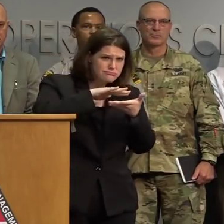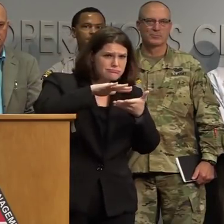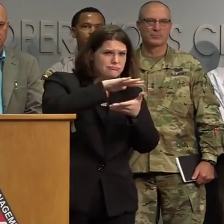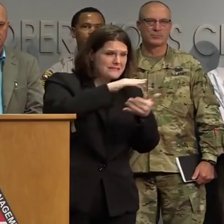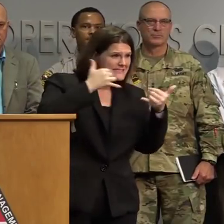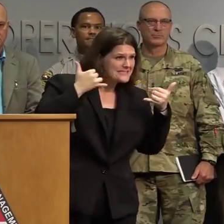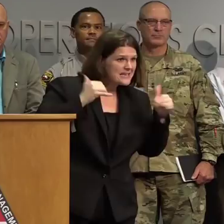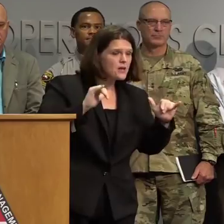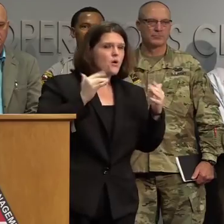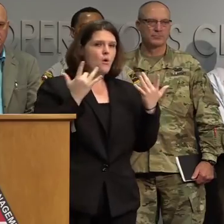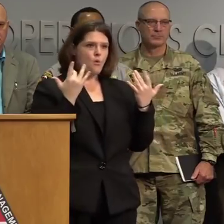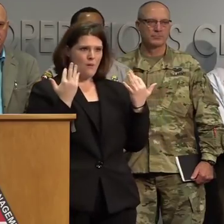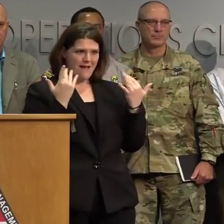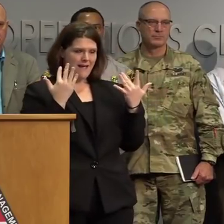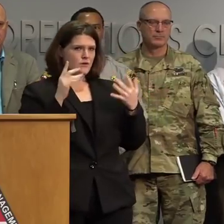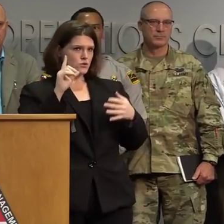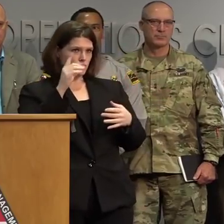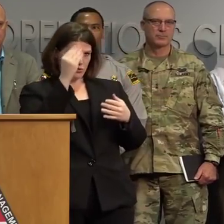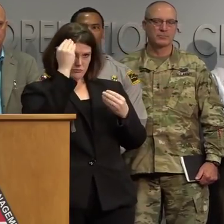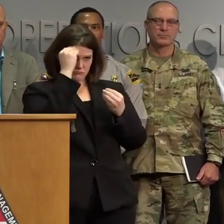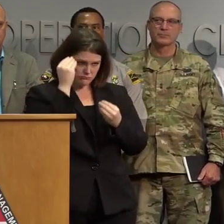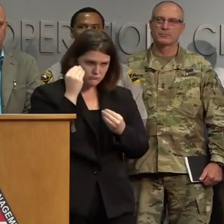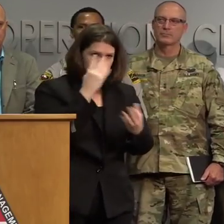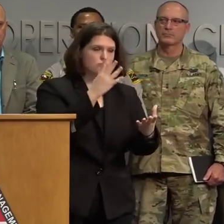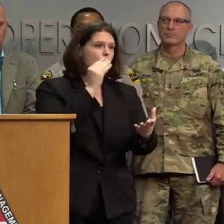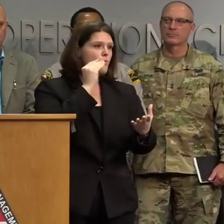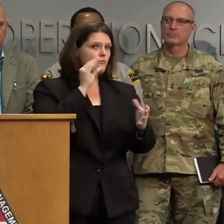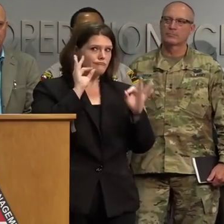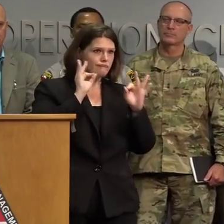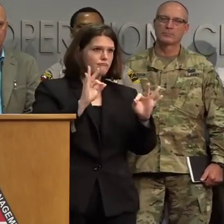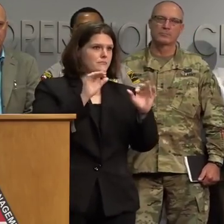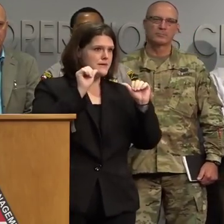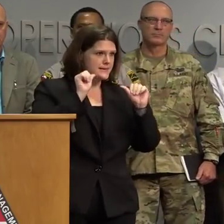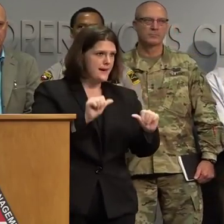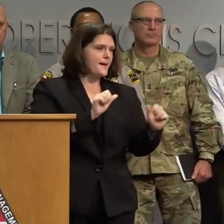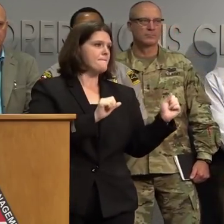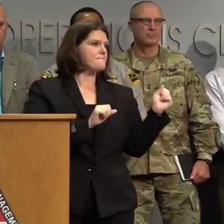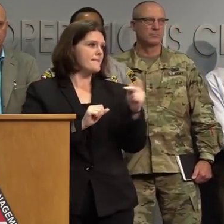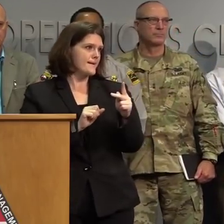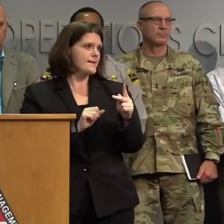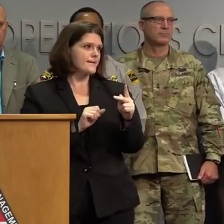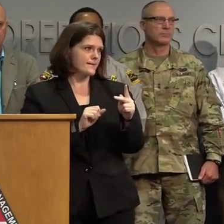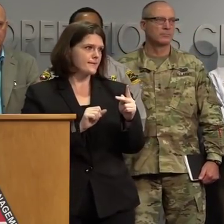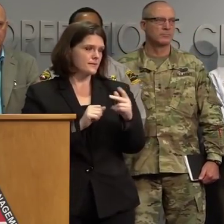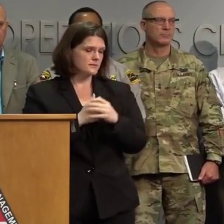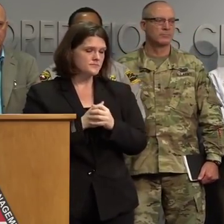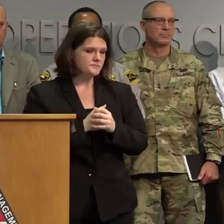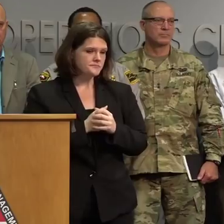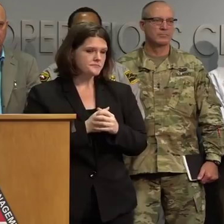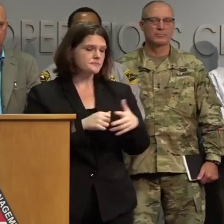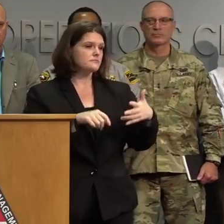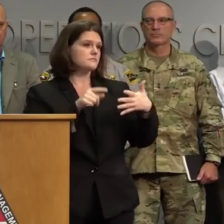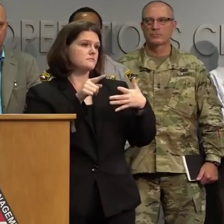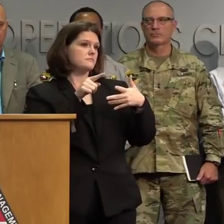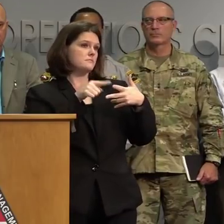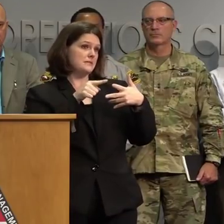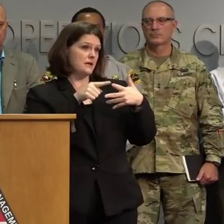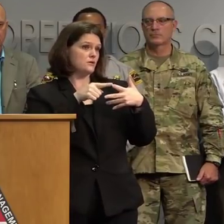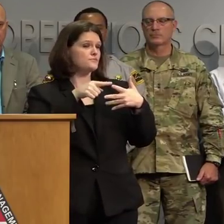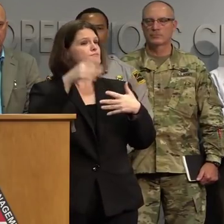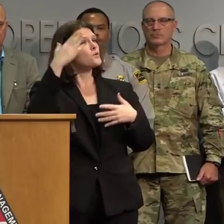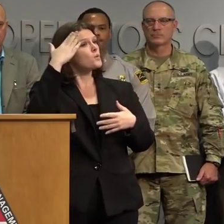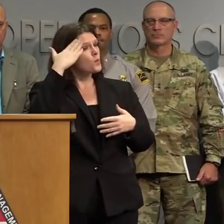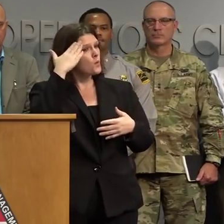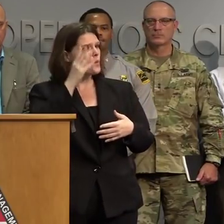the official all clear. Second, know that the water is rising fast